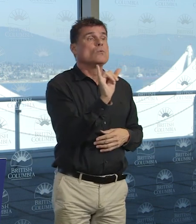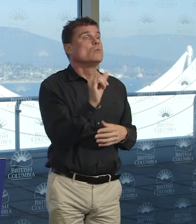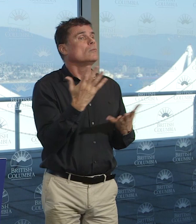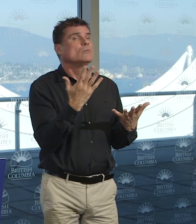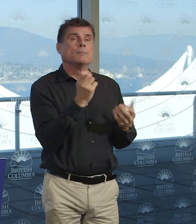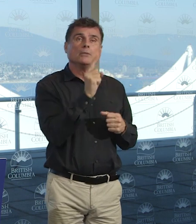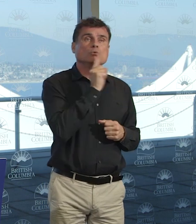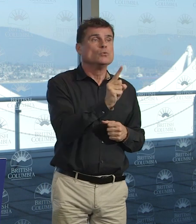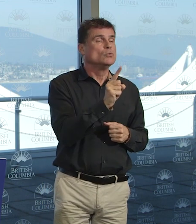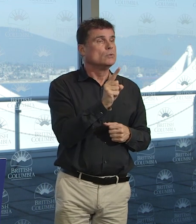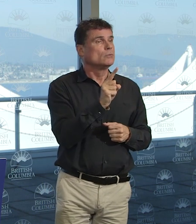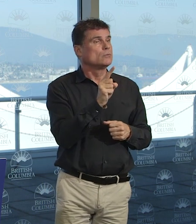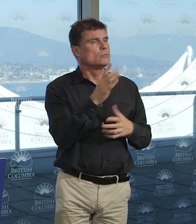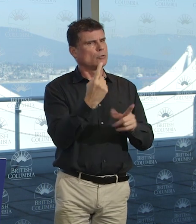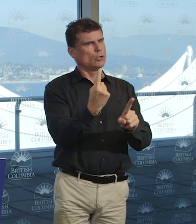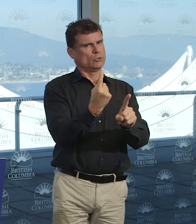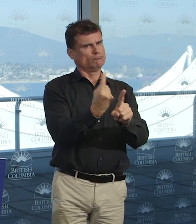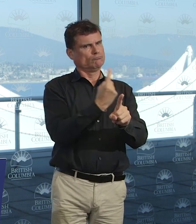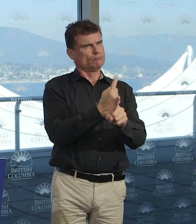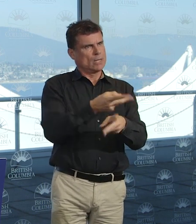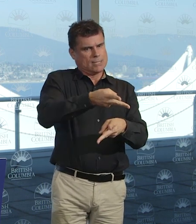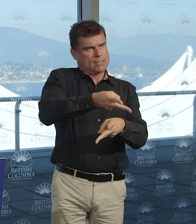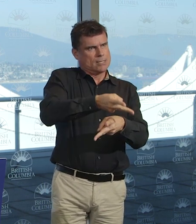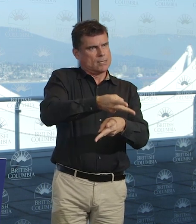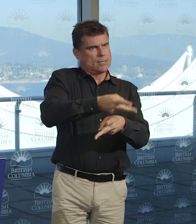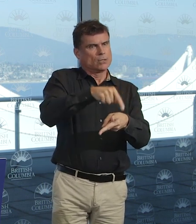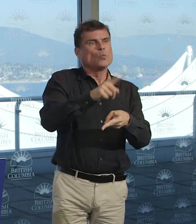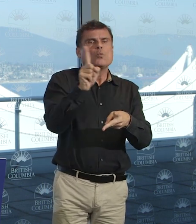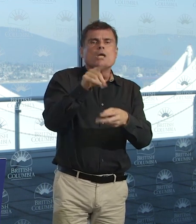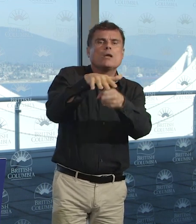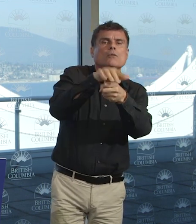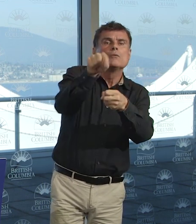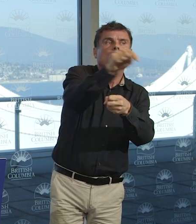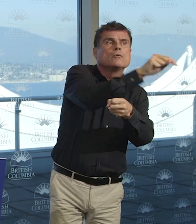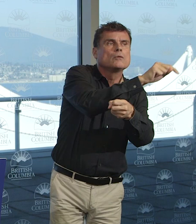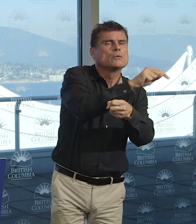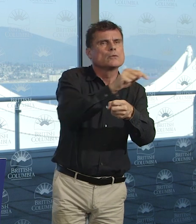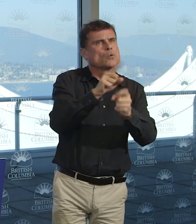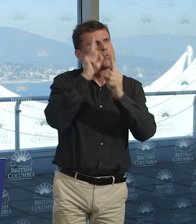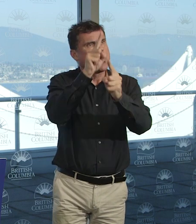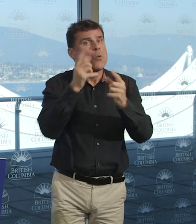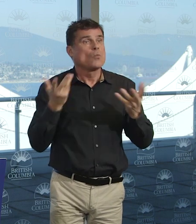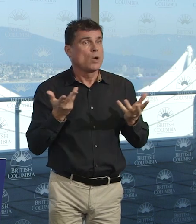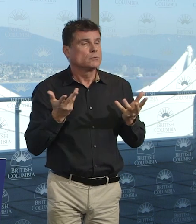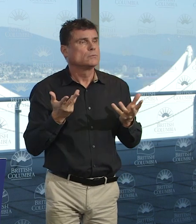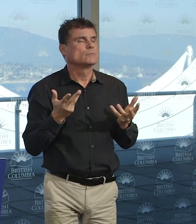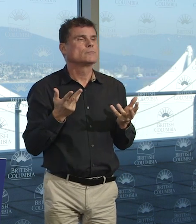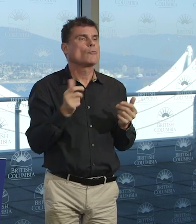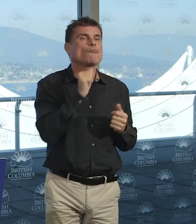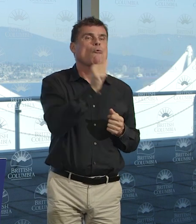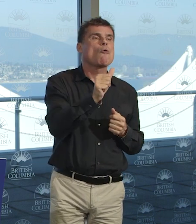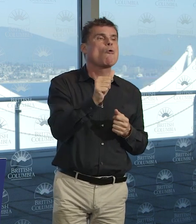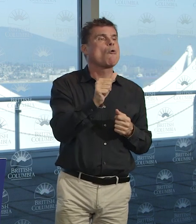precautions that are taken in certain settings to make sure that we are not allowing settings that allow transmission of this virus.